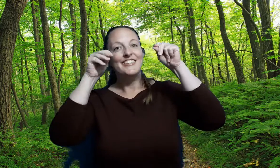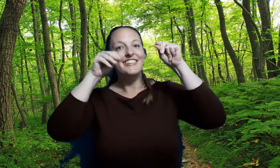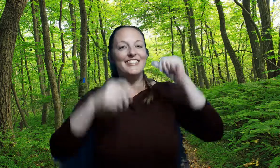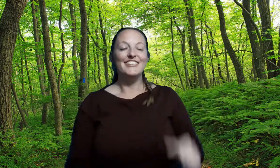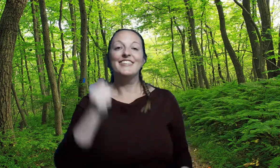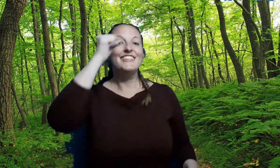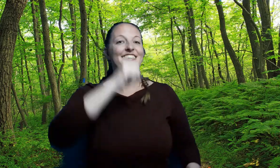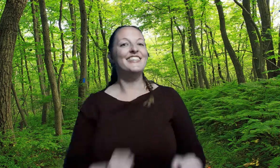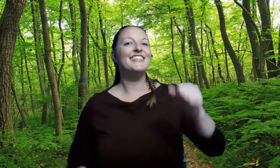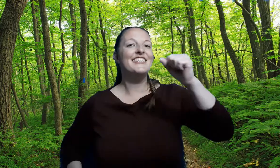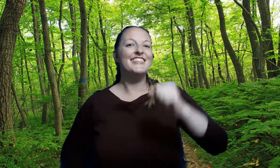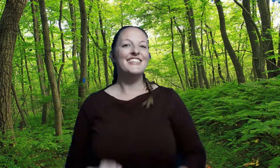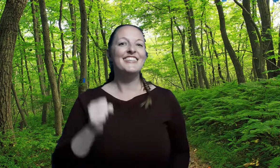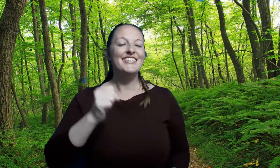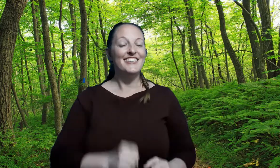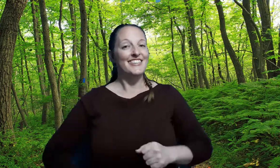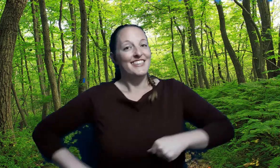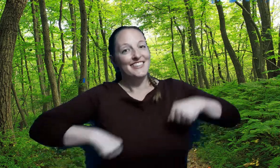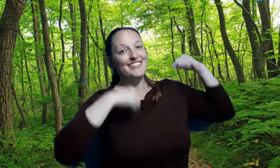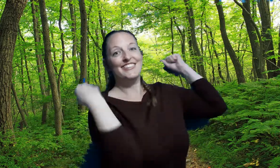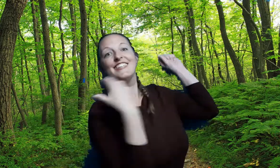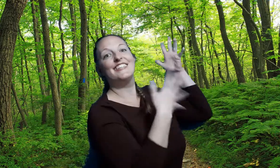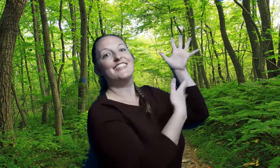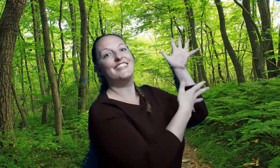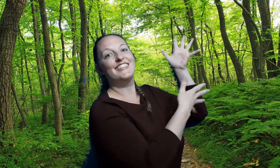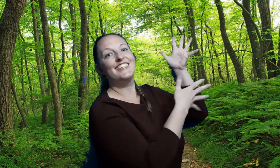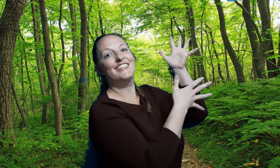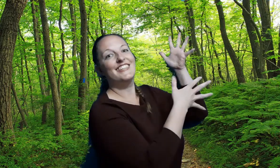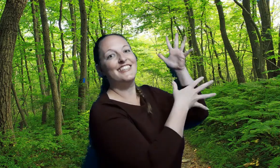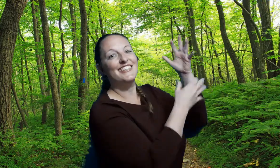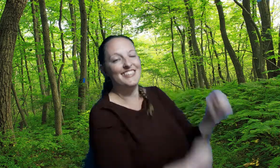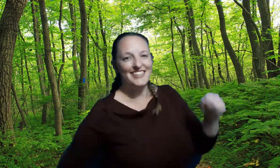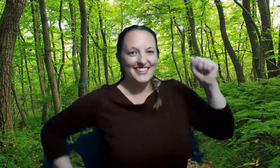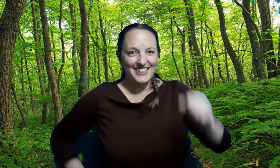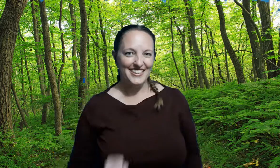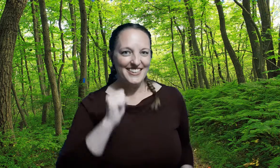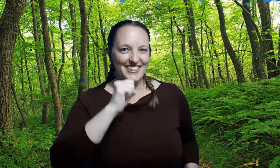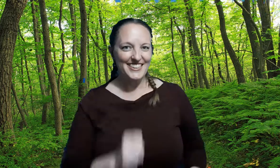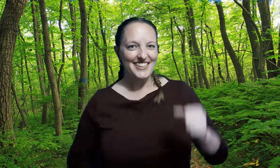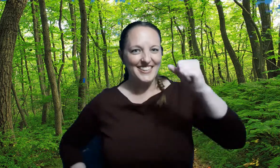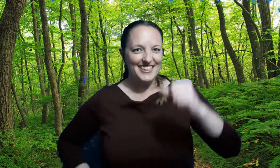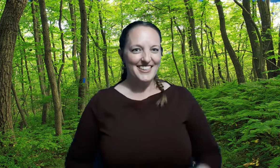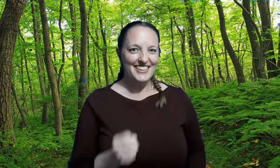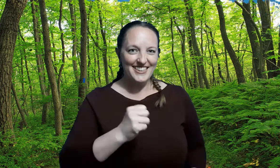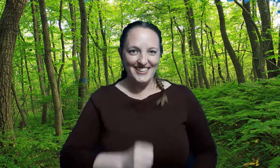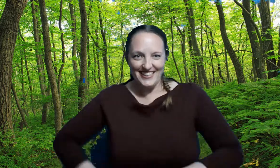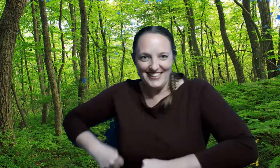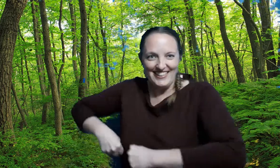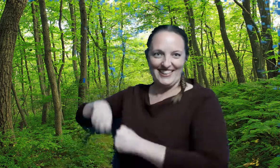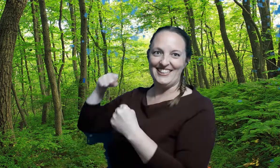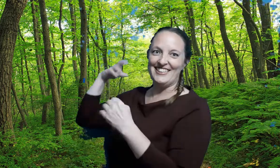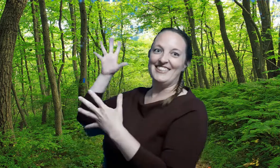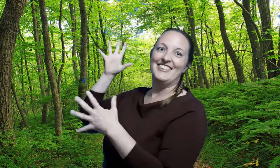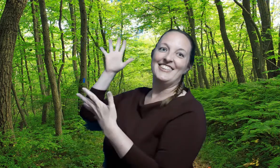Oh, I do like to be beside a woodland Oh, I do like to be beside a tree